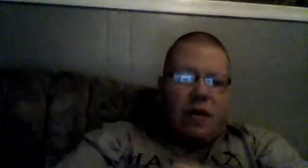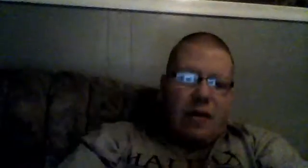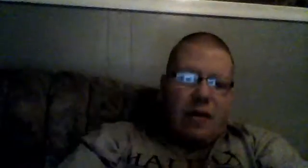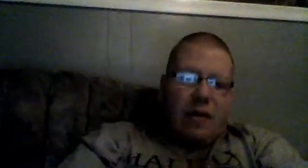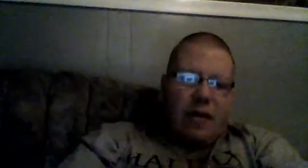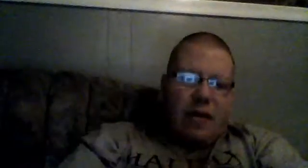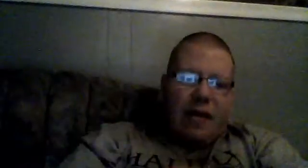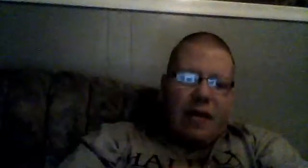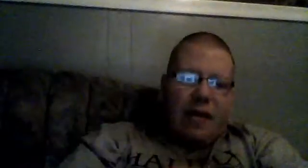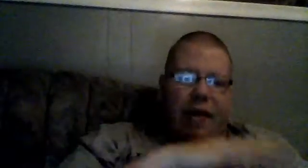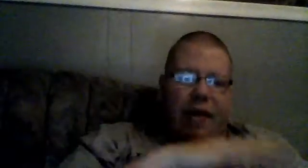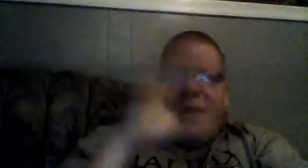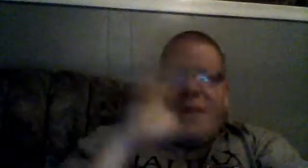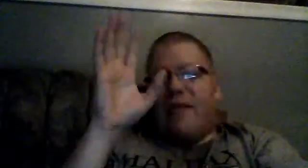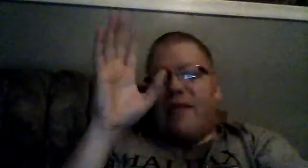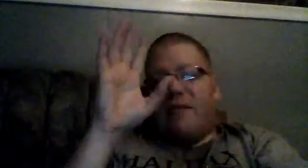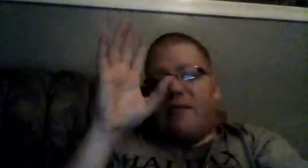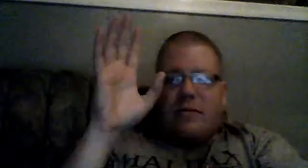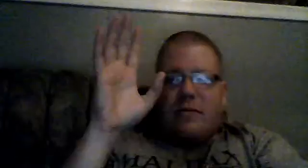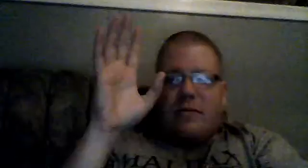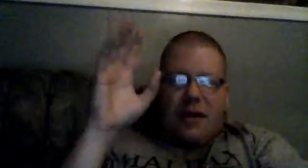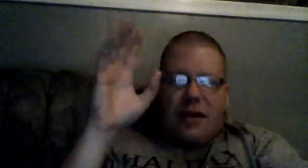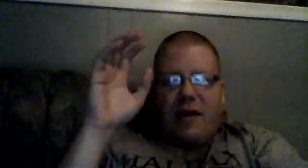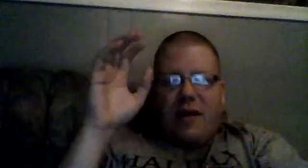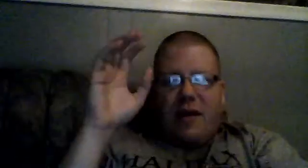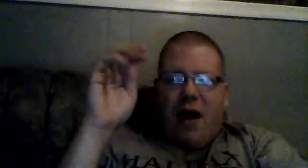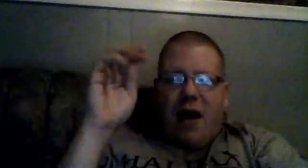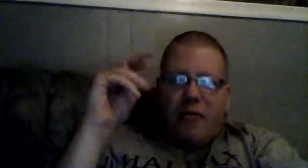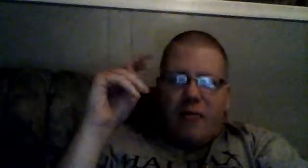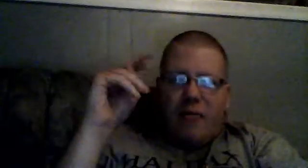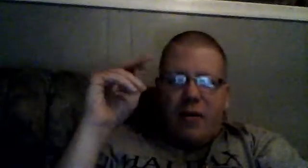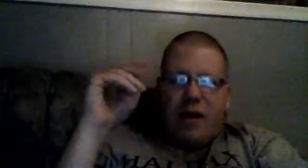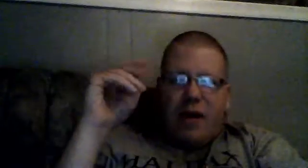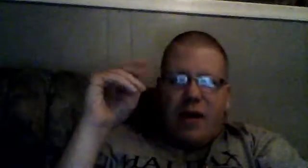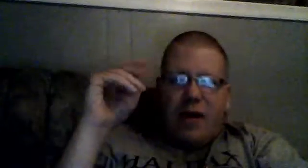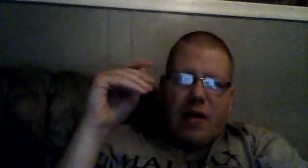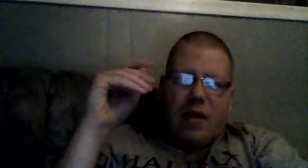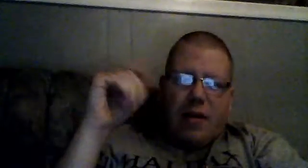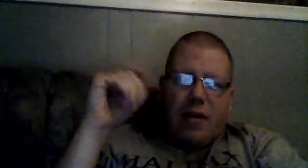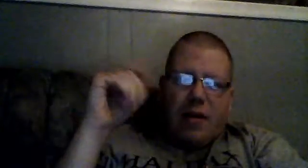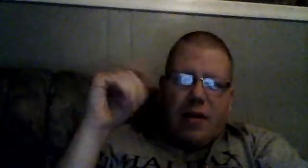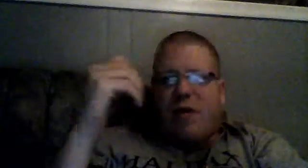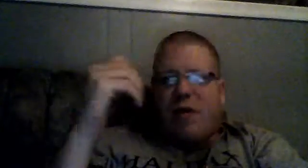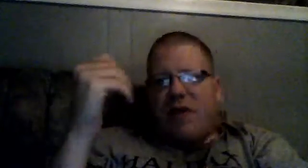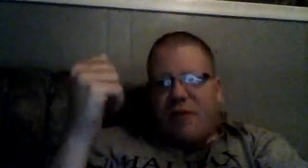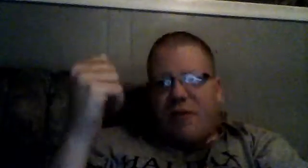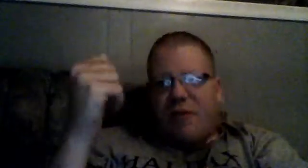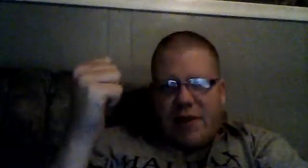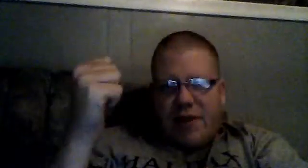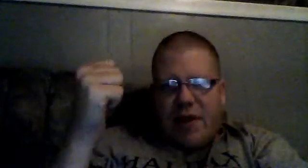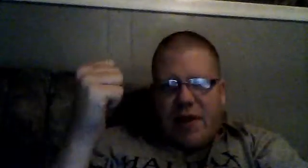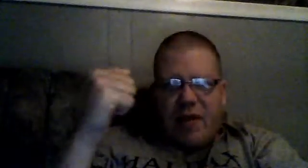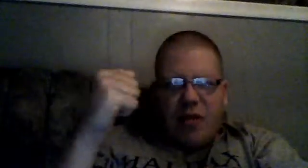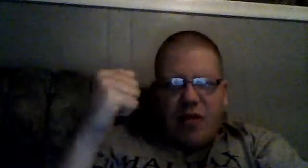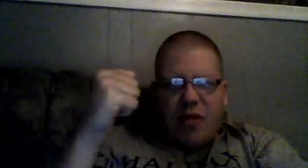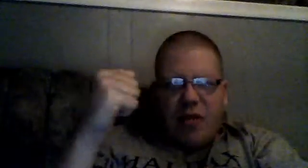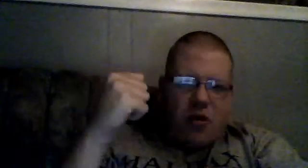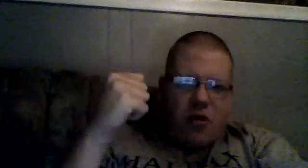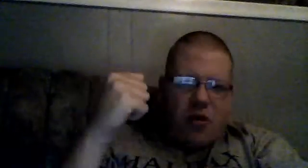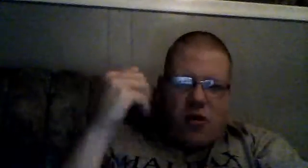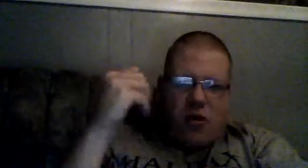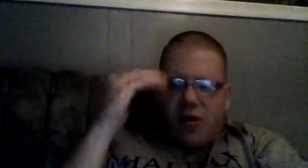That doesn't have been a spin-off of a TV show or